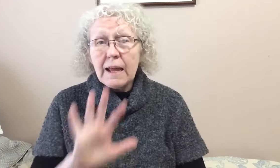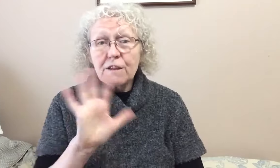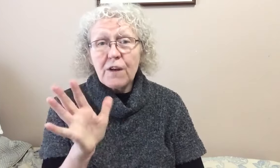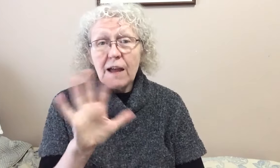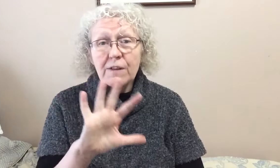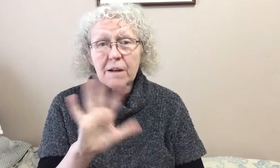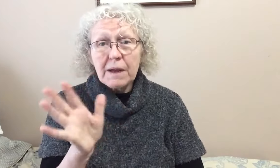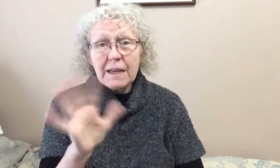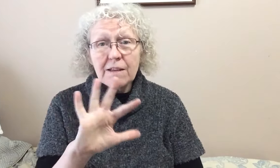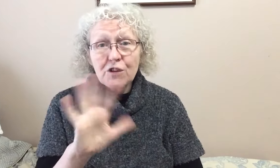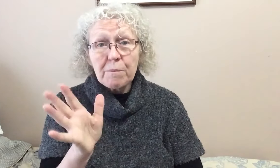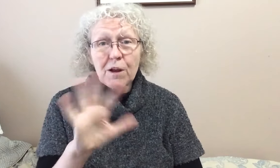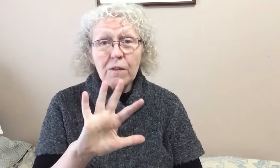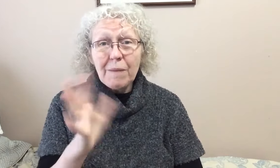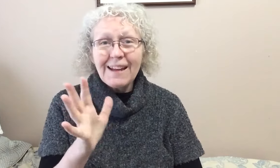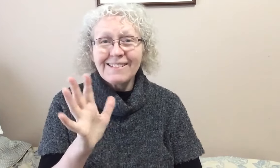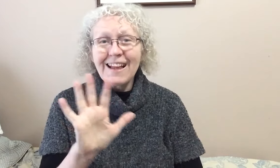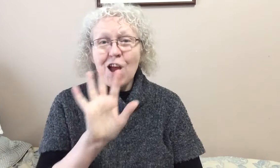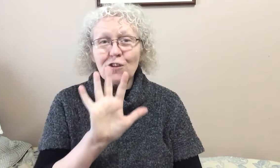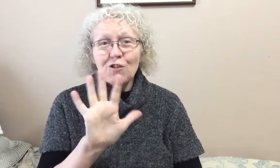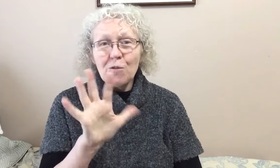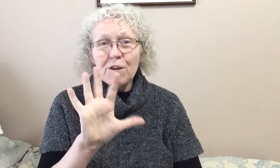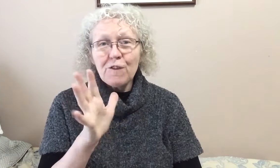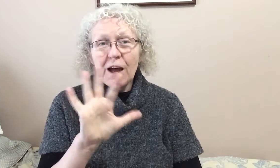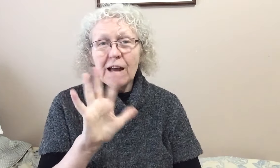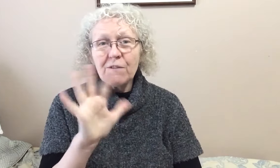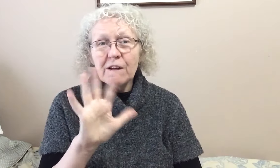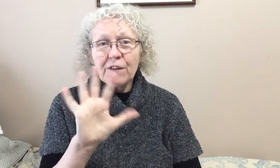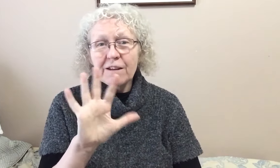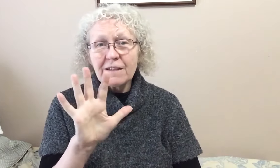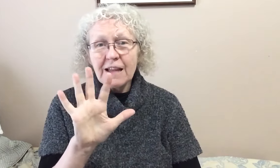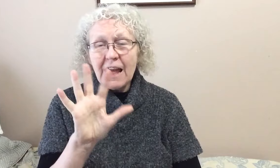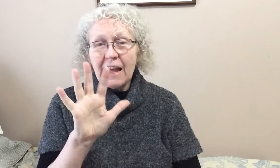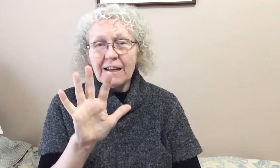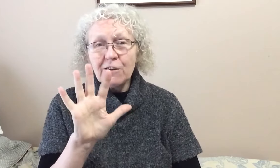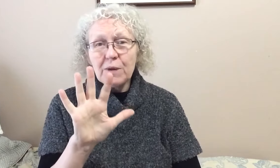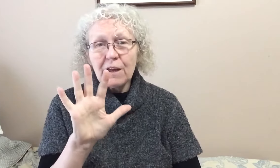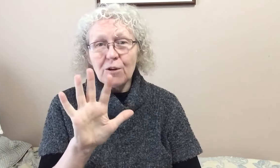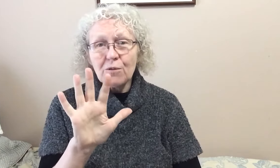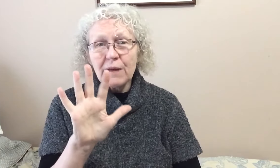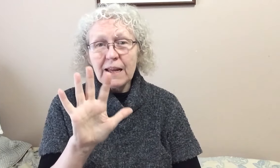It's five little monkeys jumping on the bed. So show me your five little fingers and here we go. Ready?